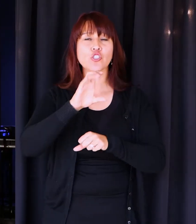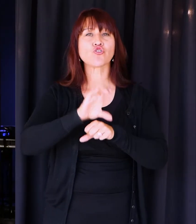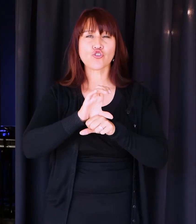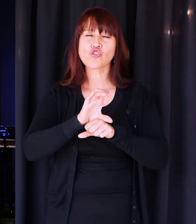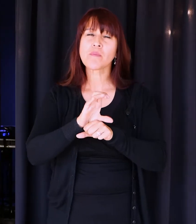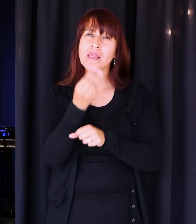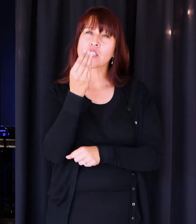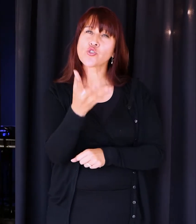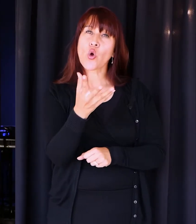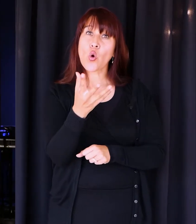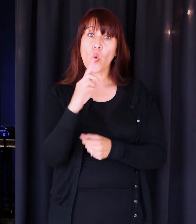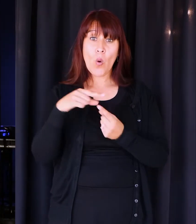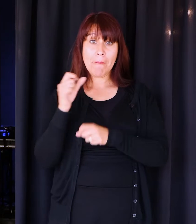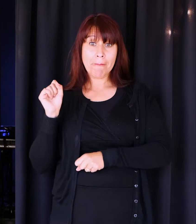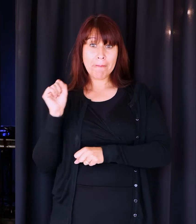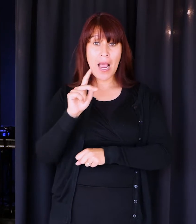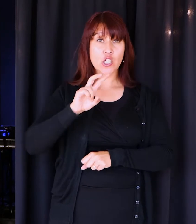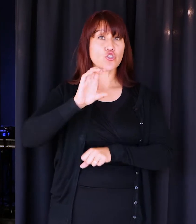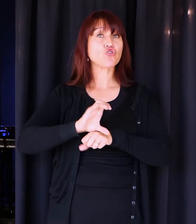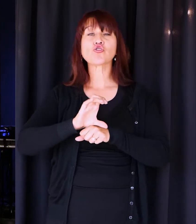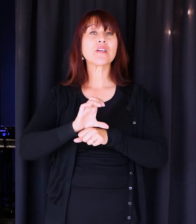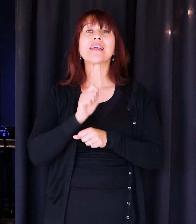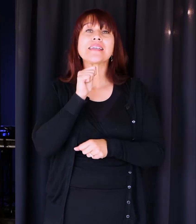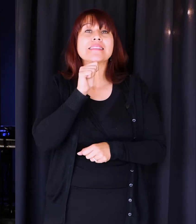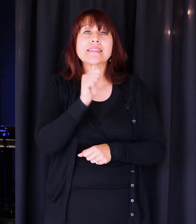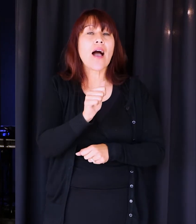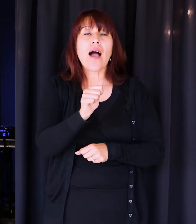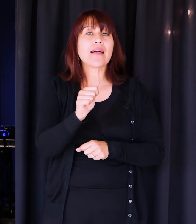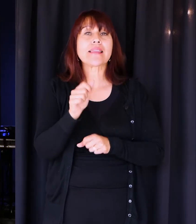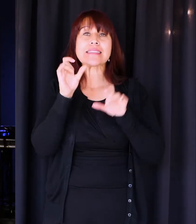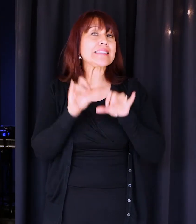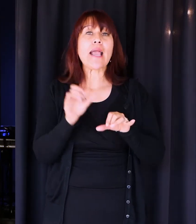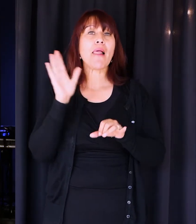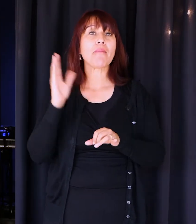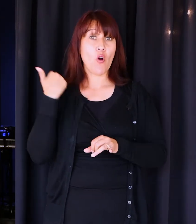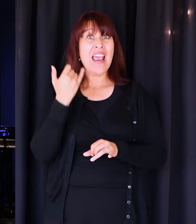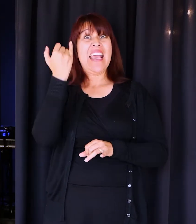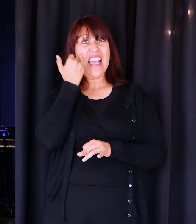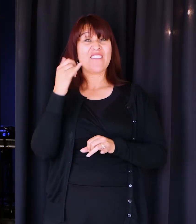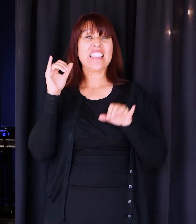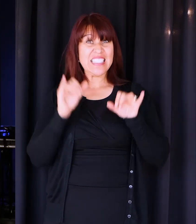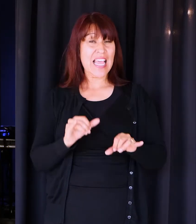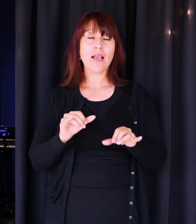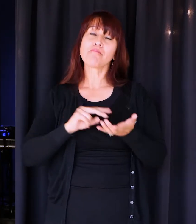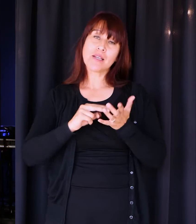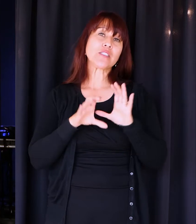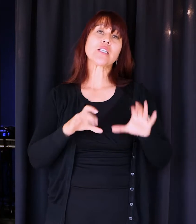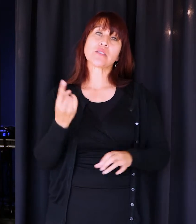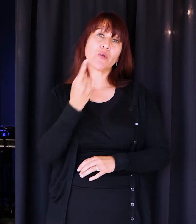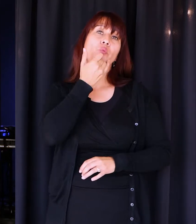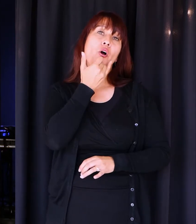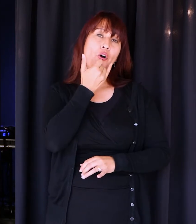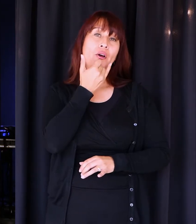tell you something? When we do get back to church, it is not going to be the same. In fact, if it is the same, we've done something wrong. If it